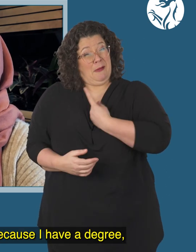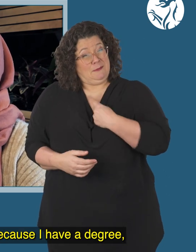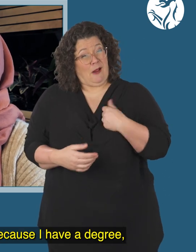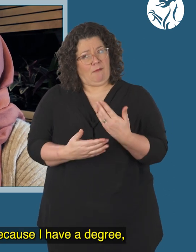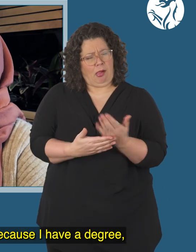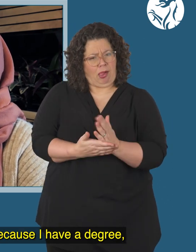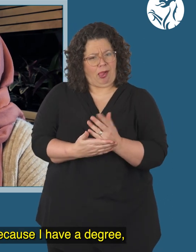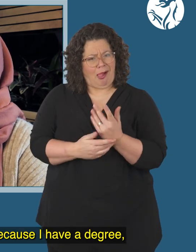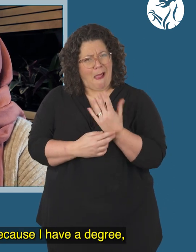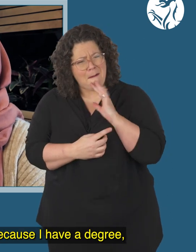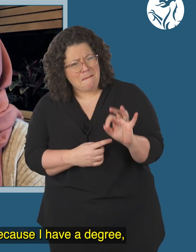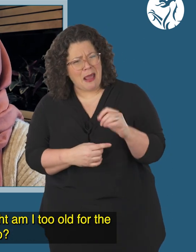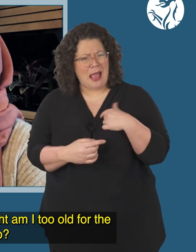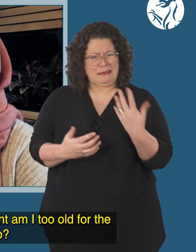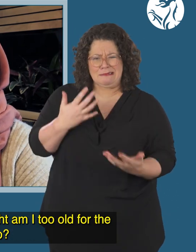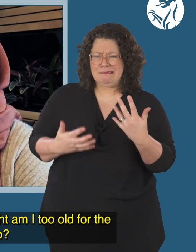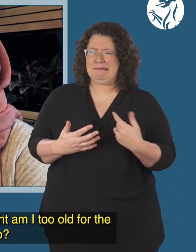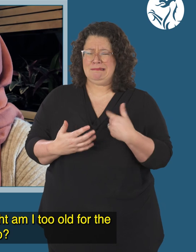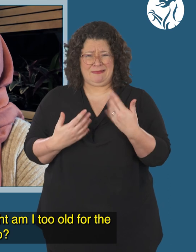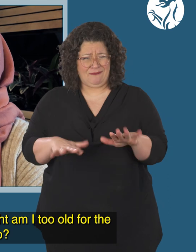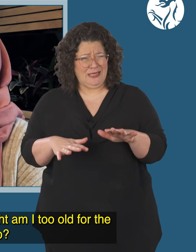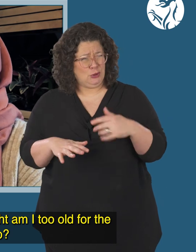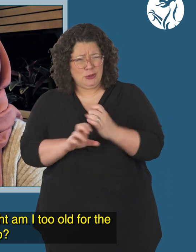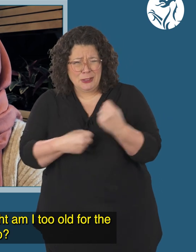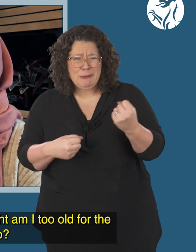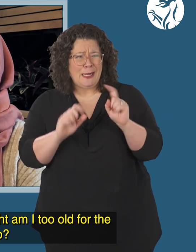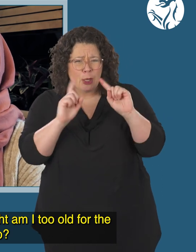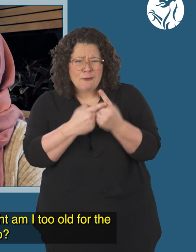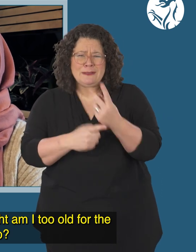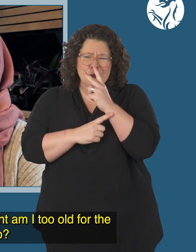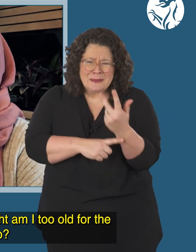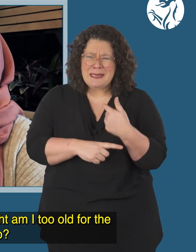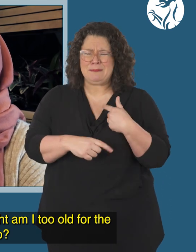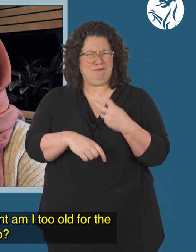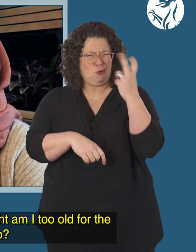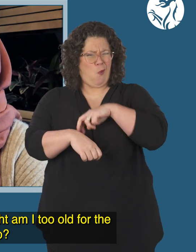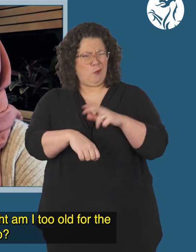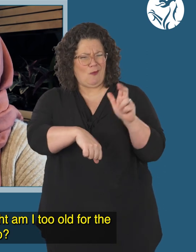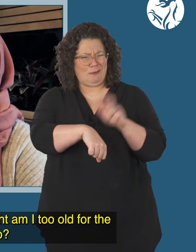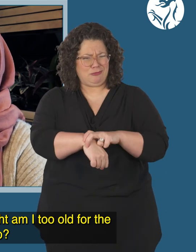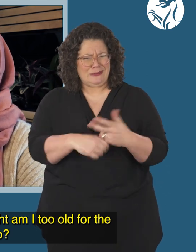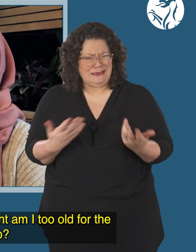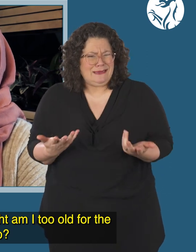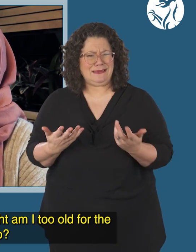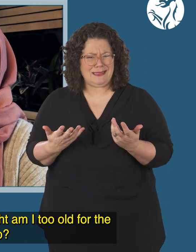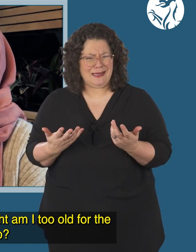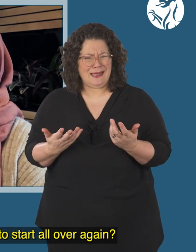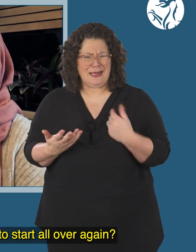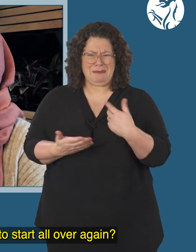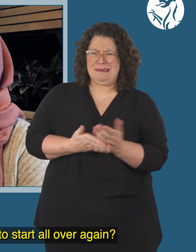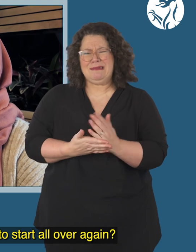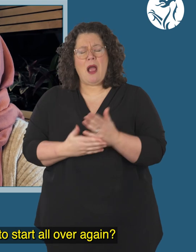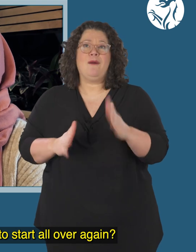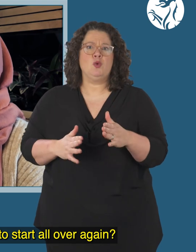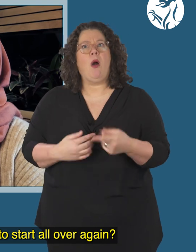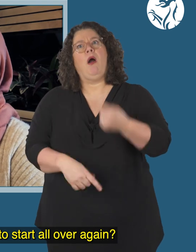applying because i have a degree i've been to uni i'm 28 so i thought am i too old for the apprenticeship does